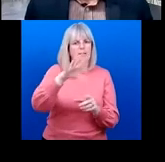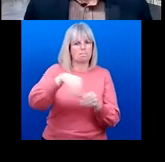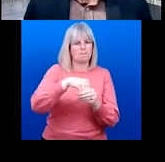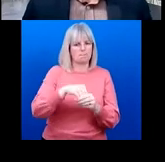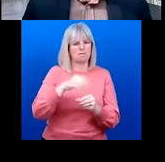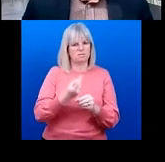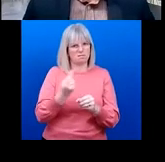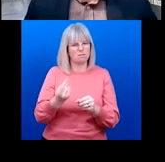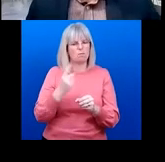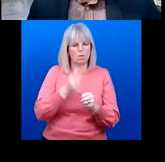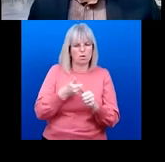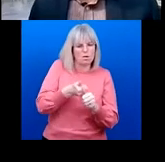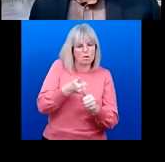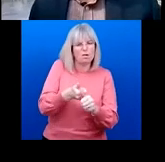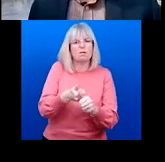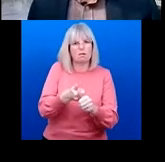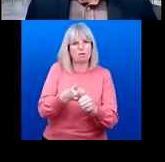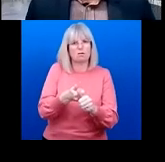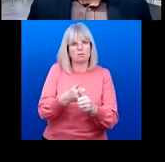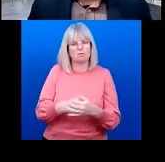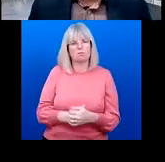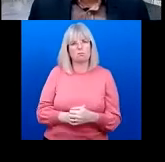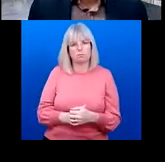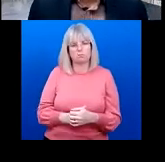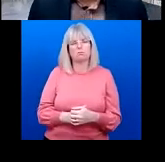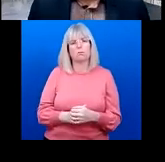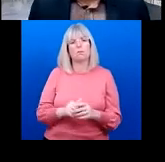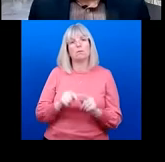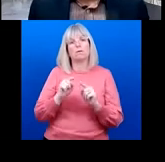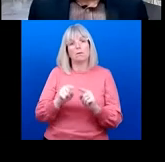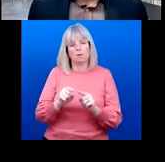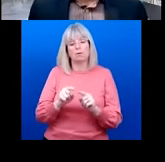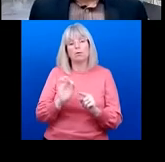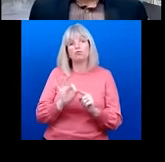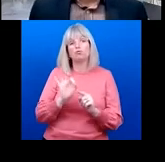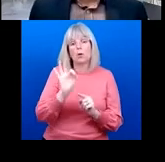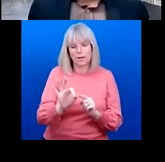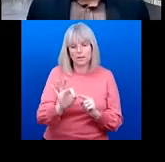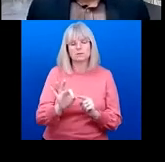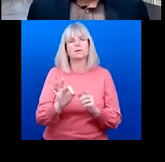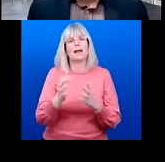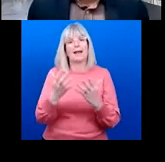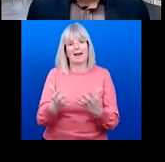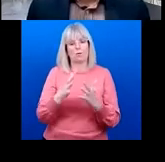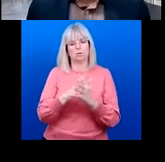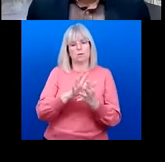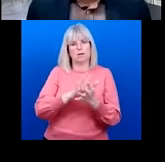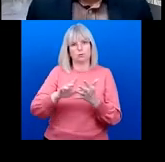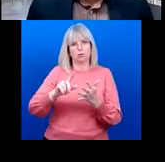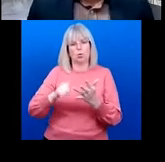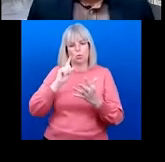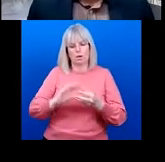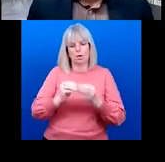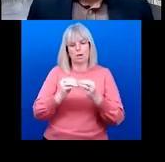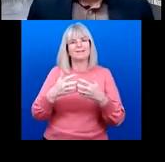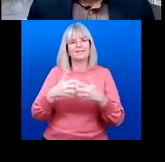vision. Alakos And in response to this request WHO is developing a number of technical tools to help support with the implementations of